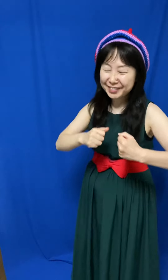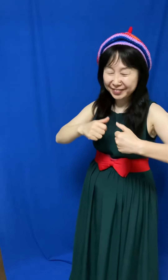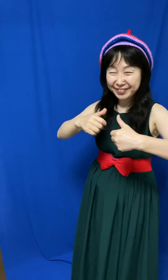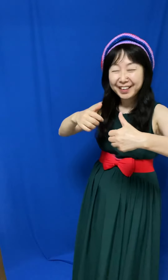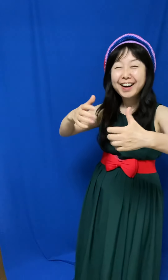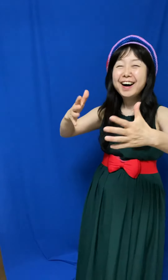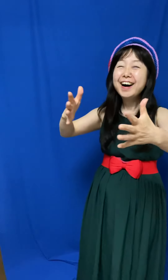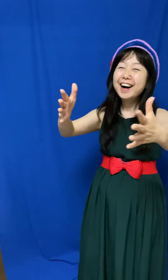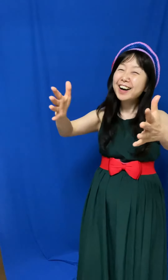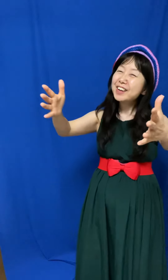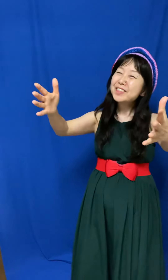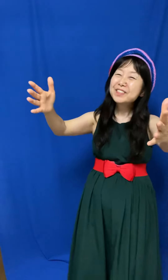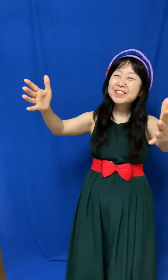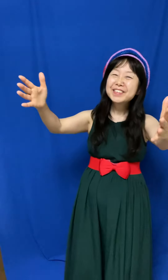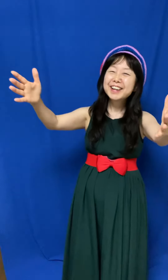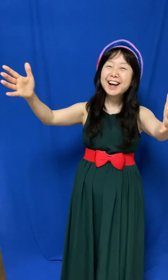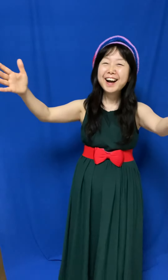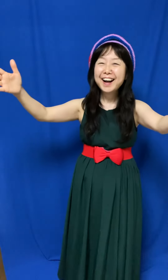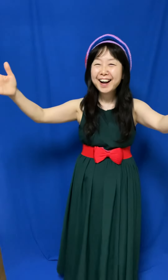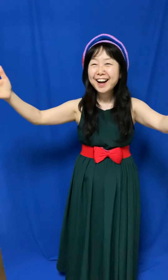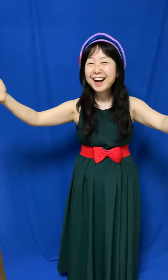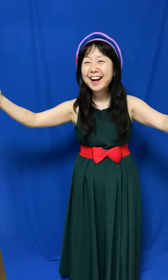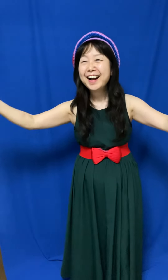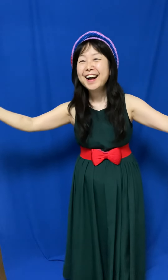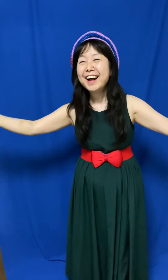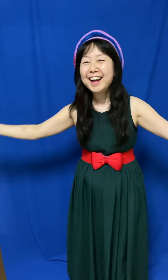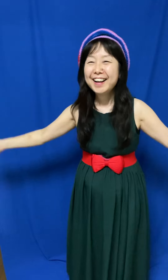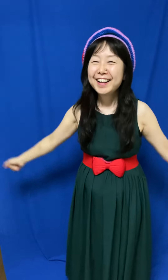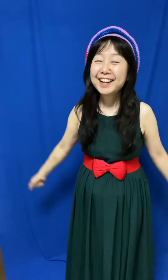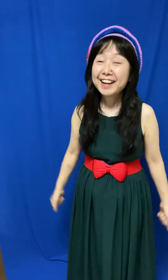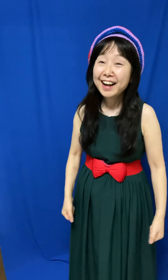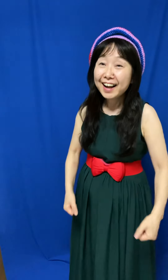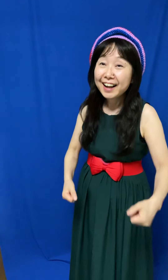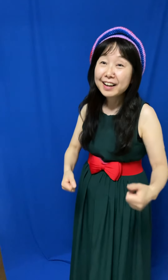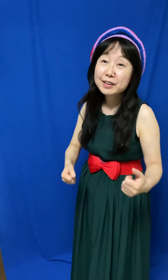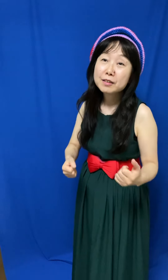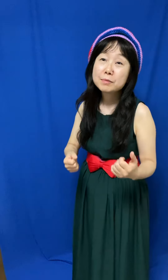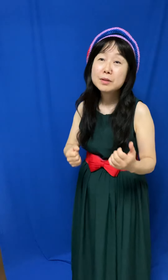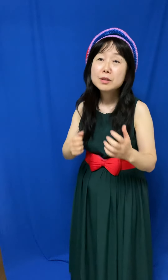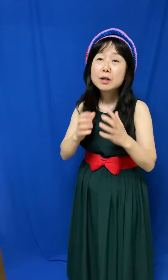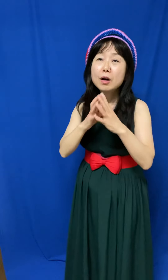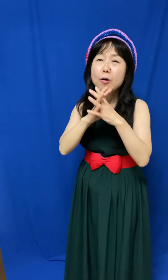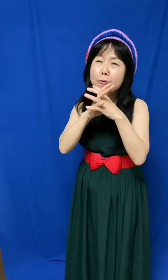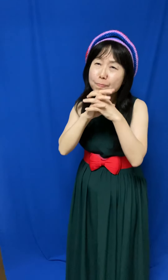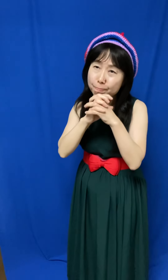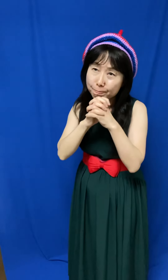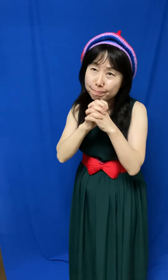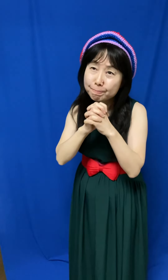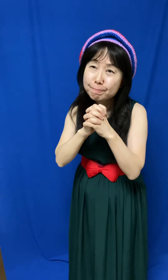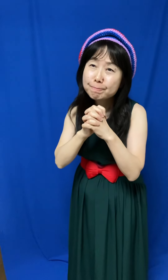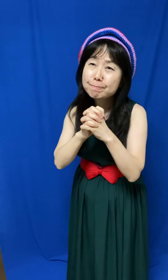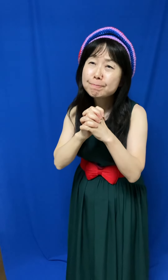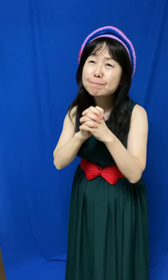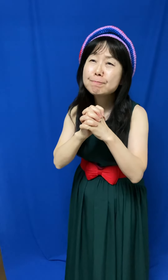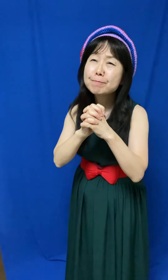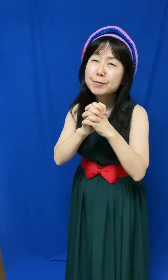open arms I think I will see What your